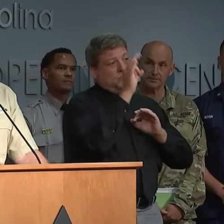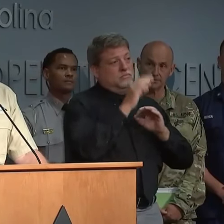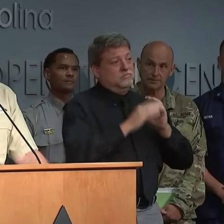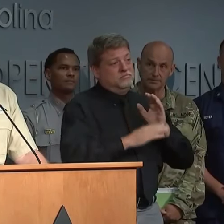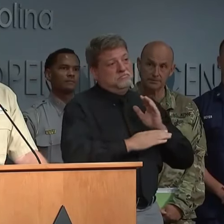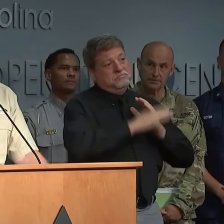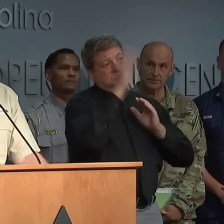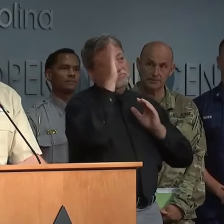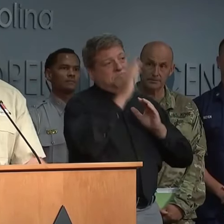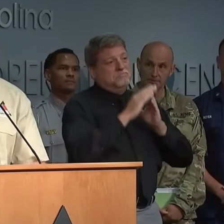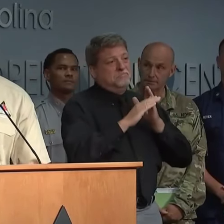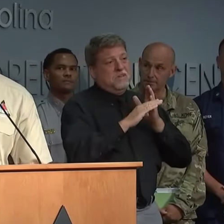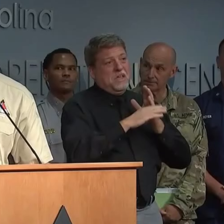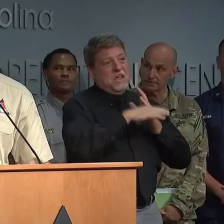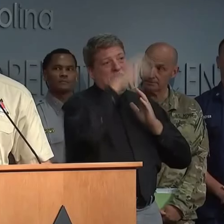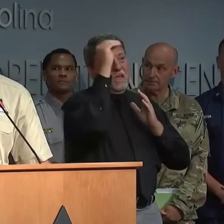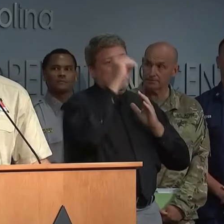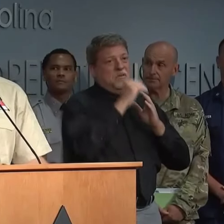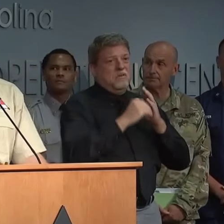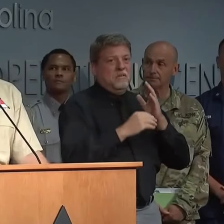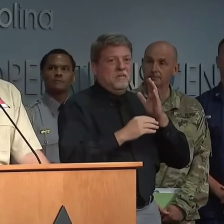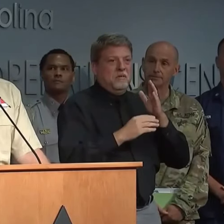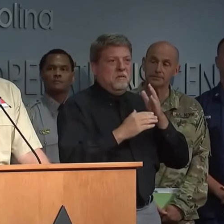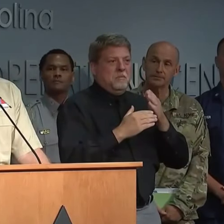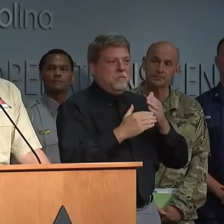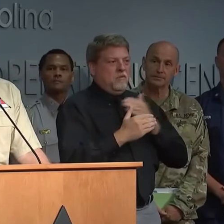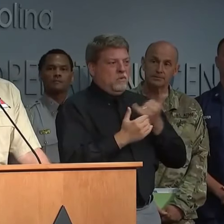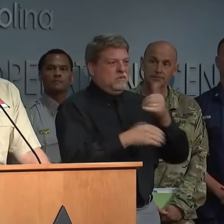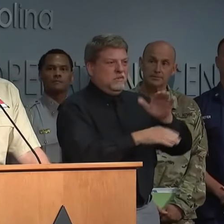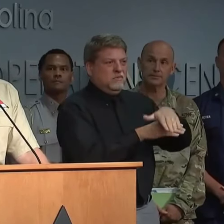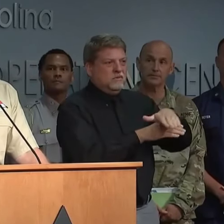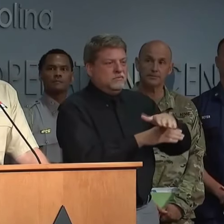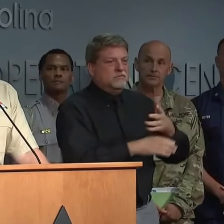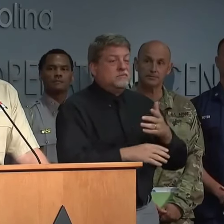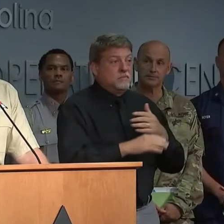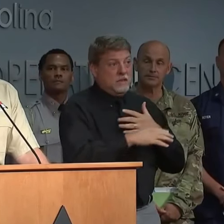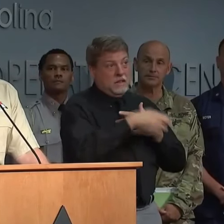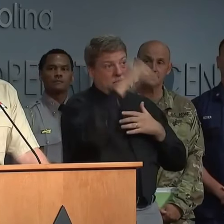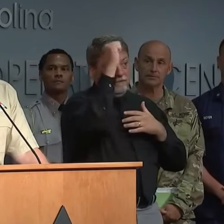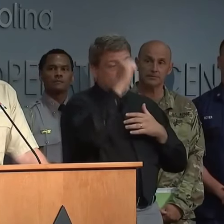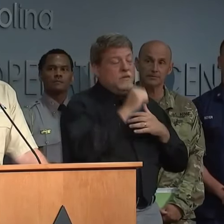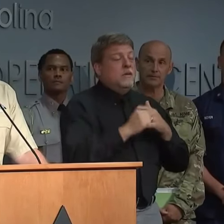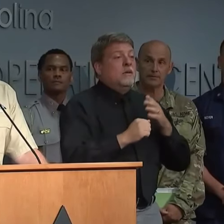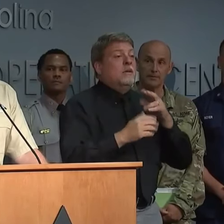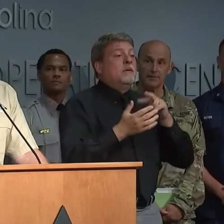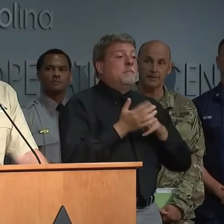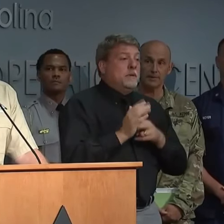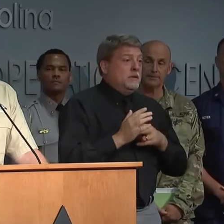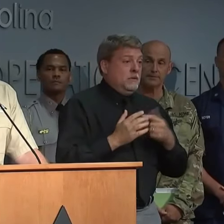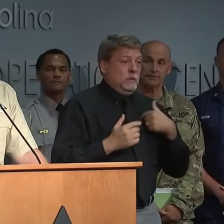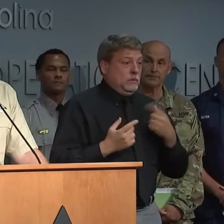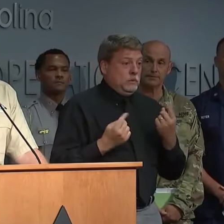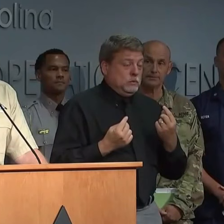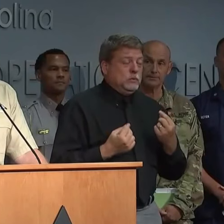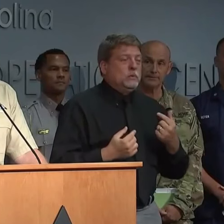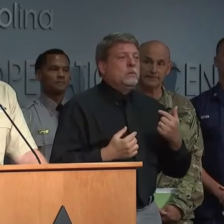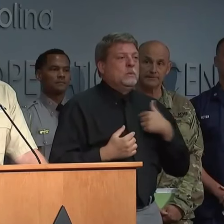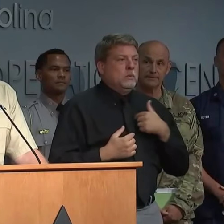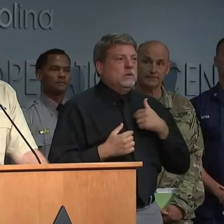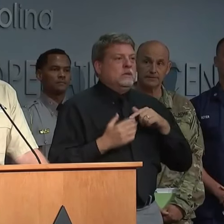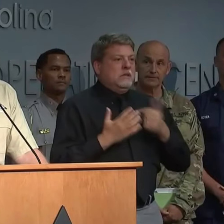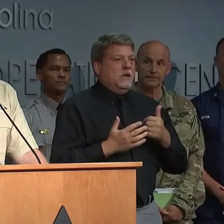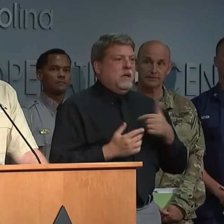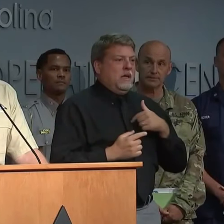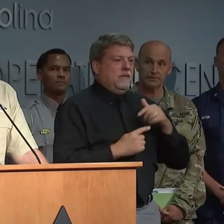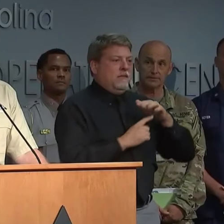the northeast by this evening. And so what we're doing is we're now moving aircraft